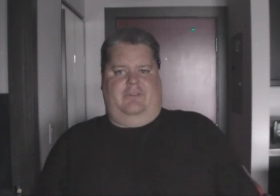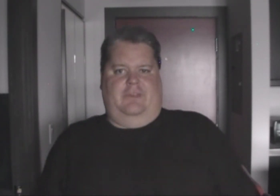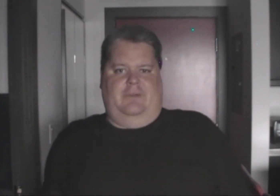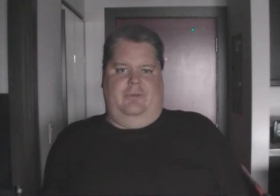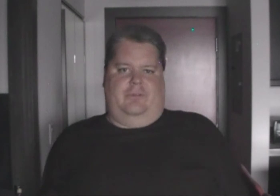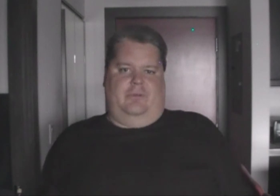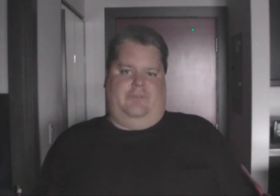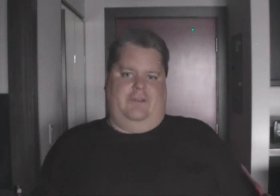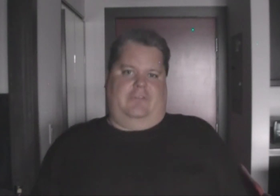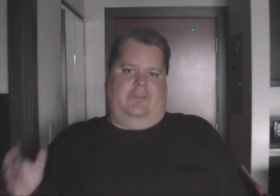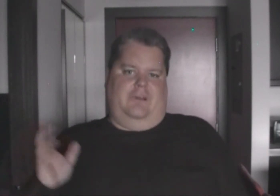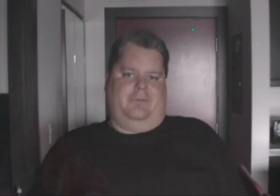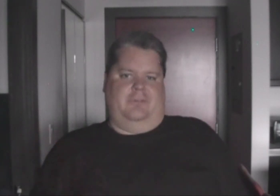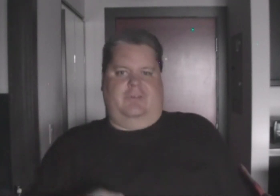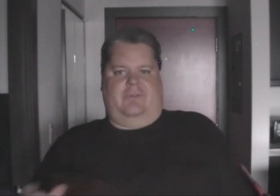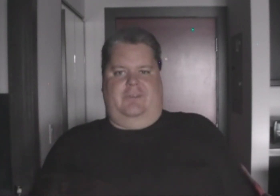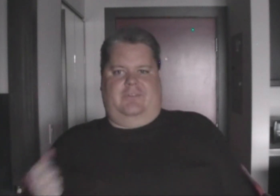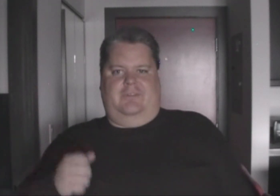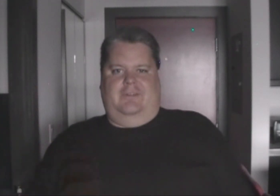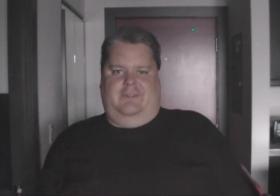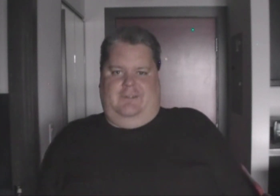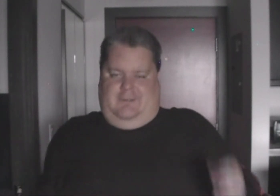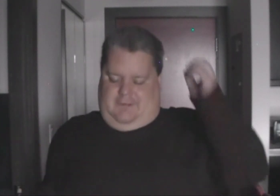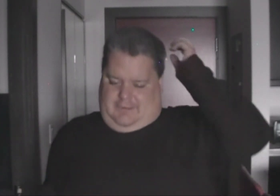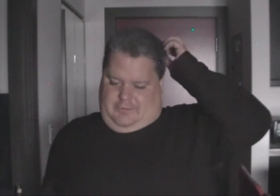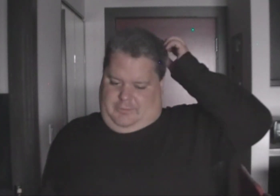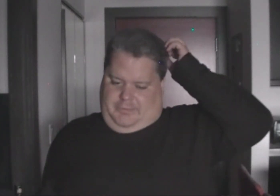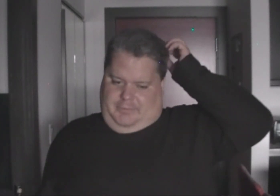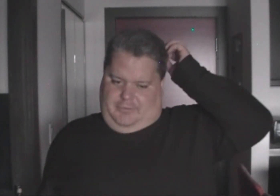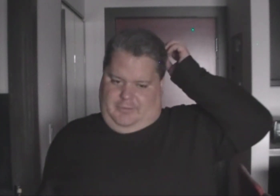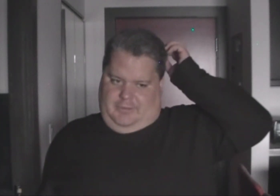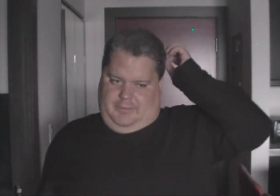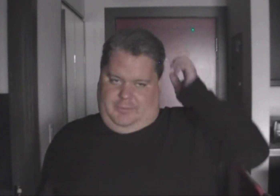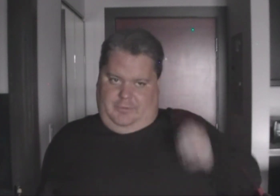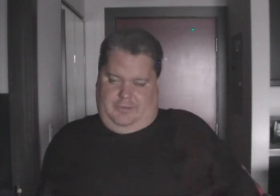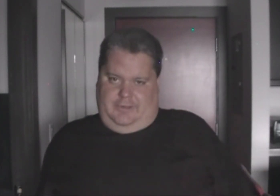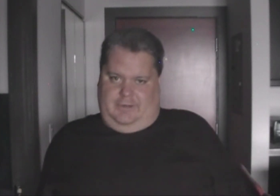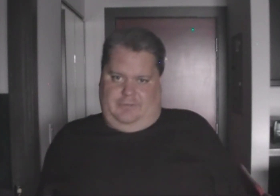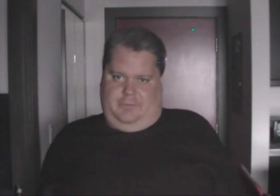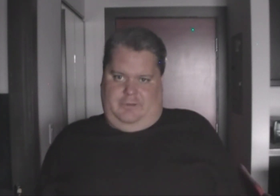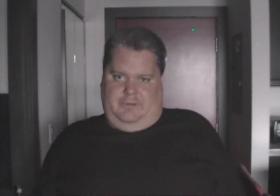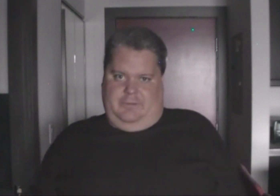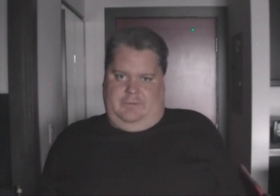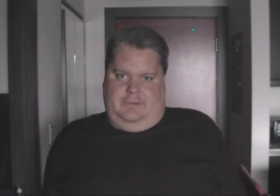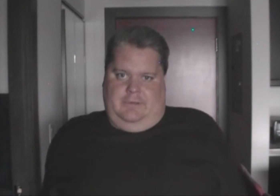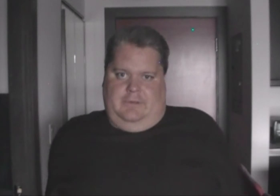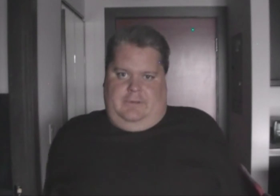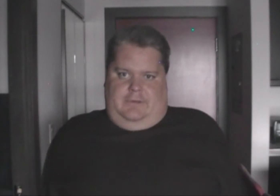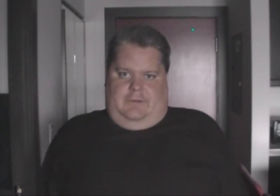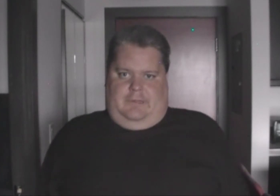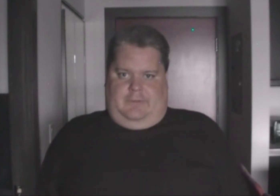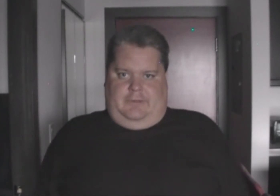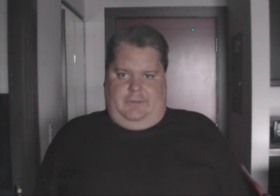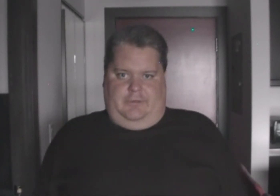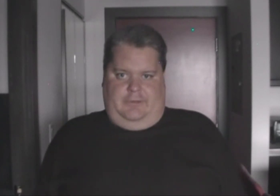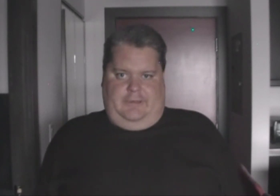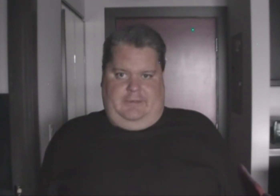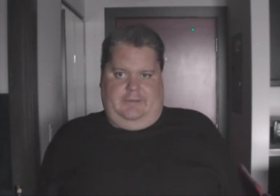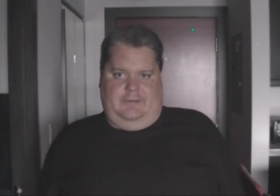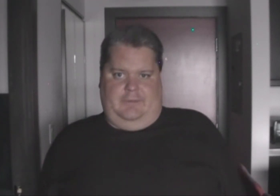the ooze goes faster, the obstacles increase. I enjoyed Pipe Dream, and I remember owning that and spending last hours on that. I mean,